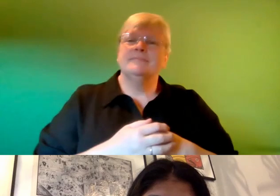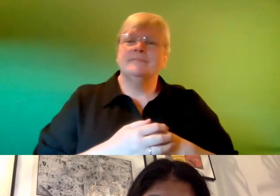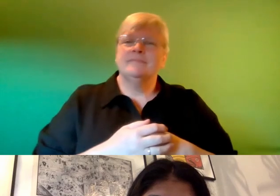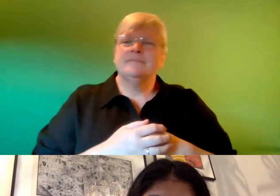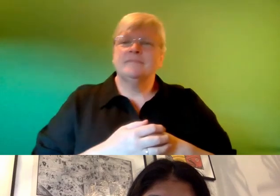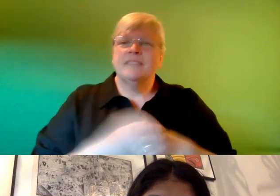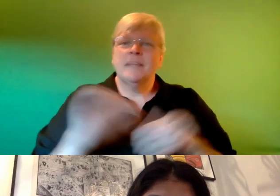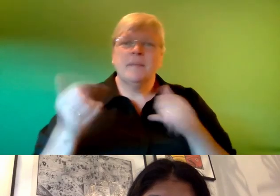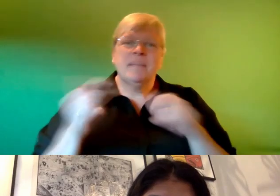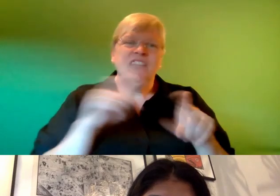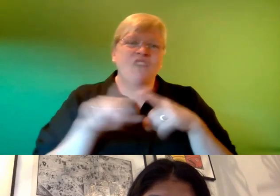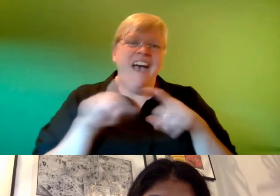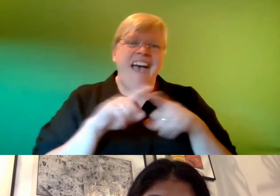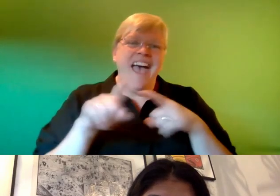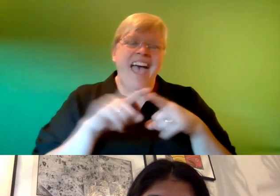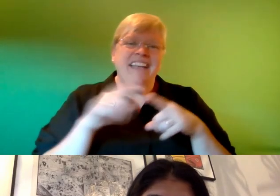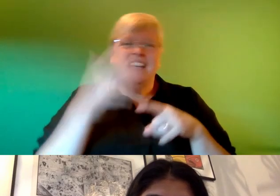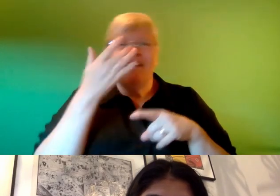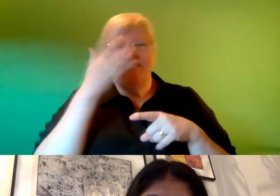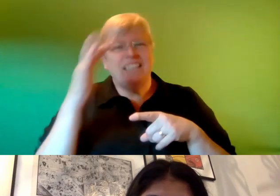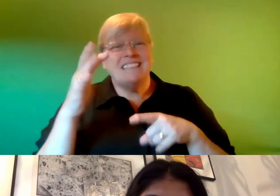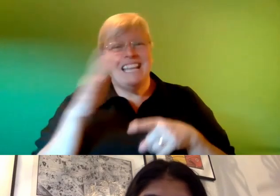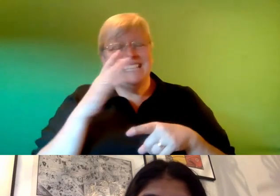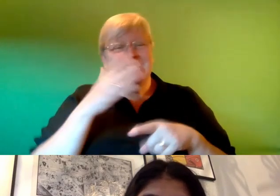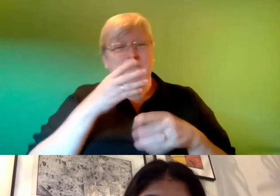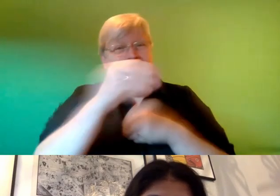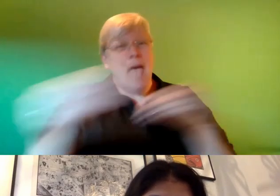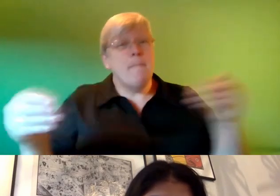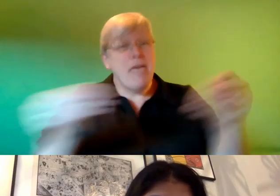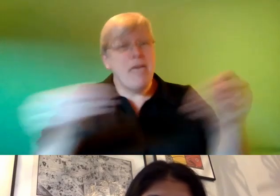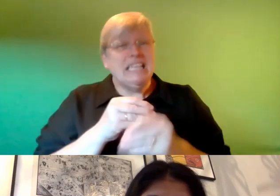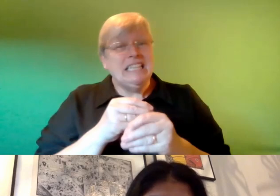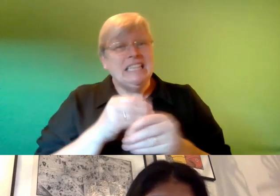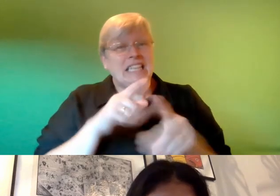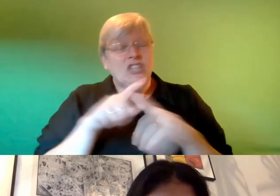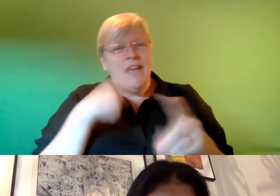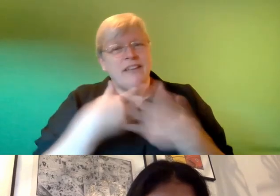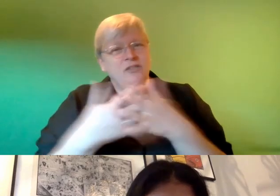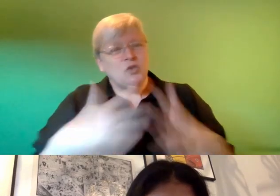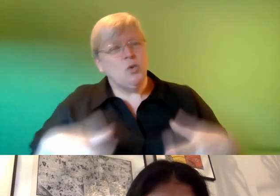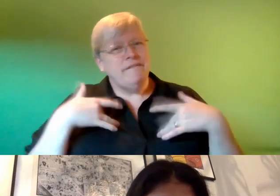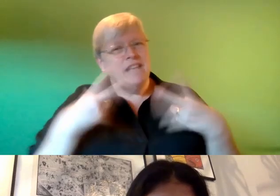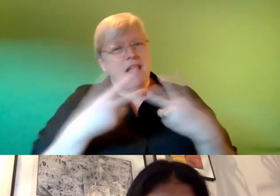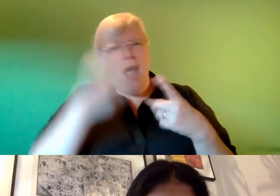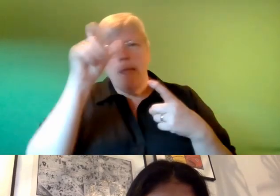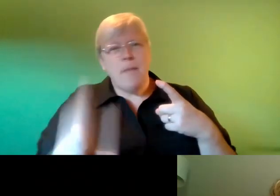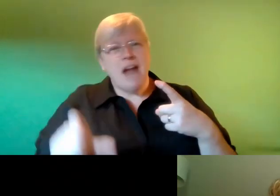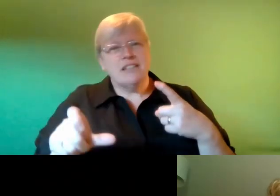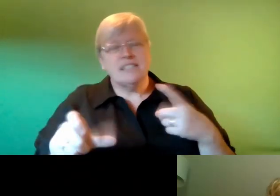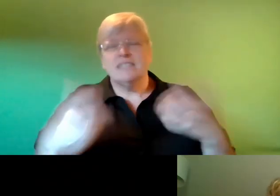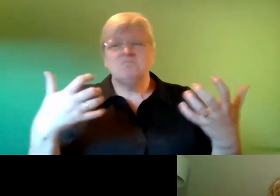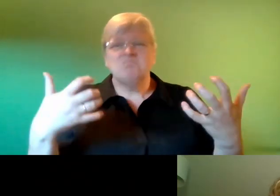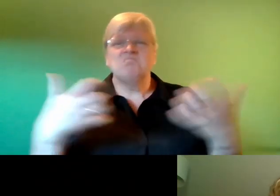guess maybe try and fictionalize some empathy as well and like trying to get in other people's heads and then i just kind of let that